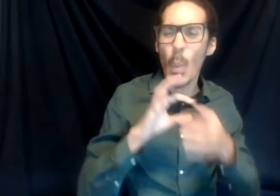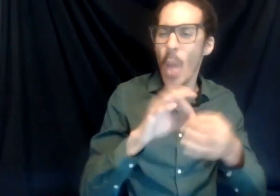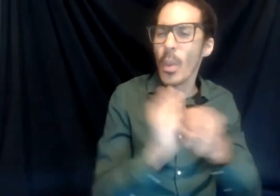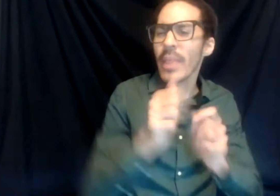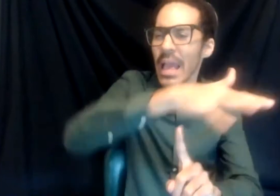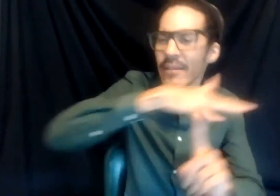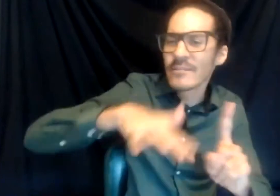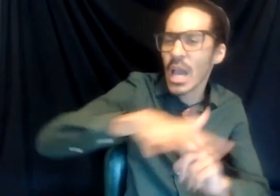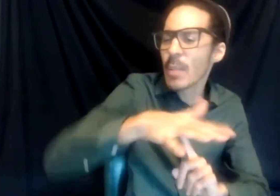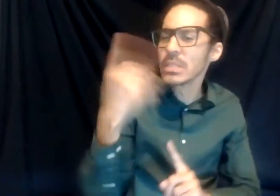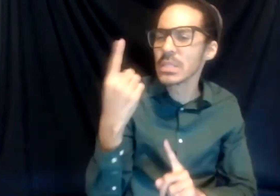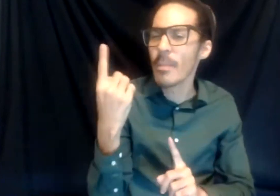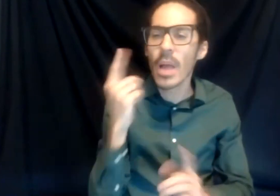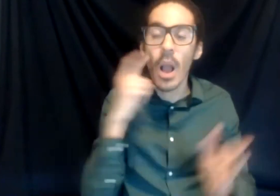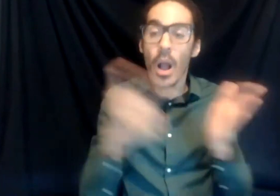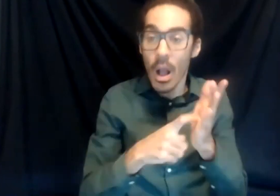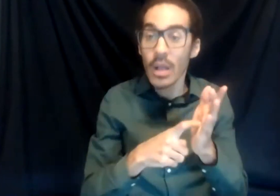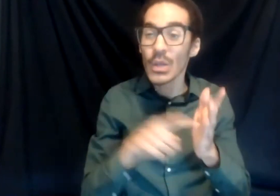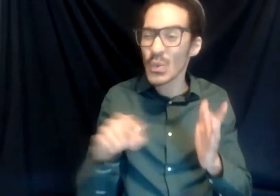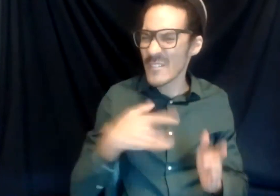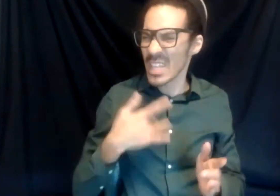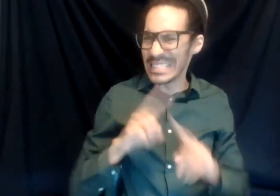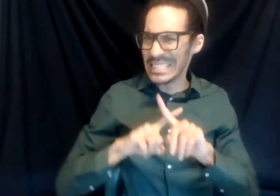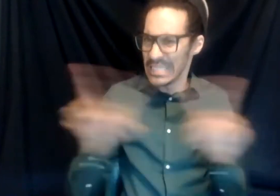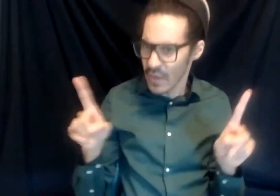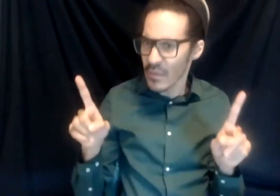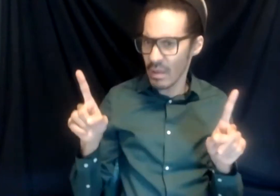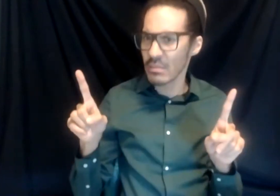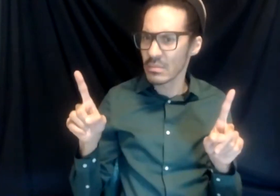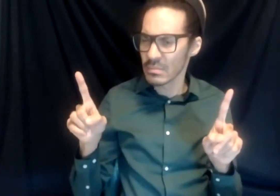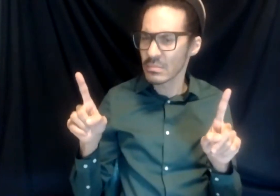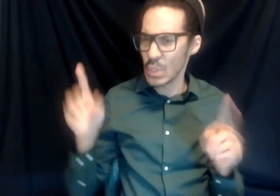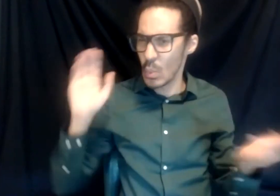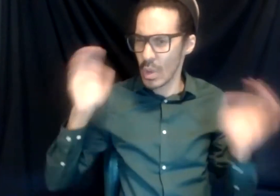that's sort of significantly different, you know, as you compare those different environments?